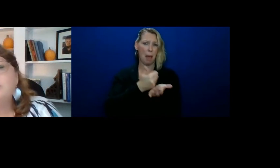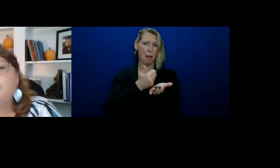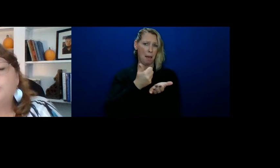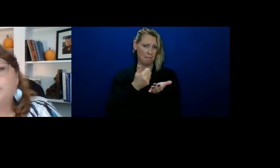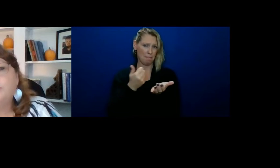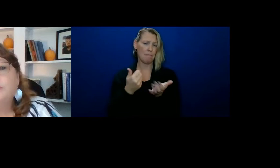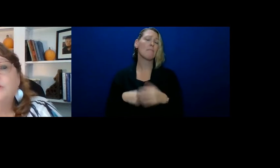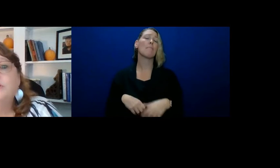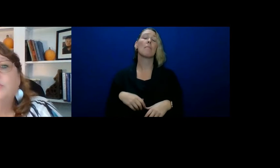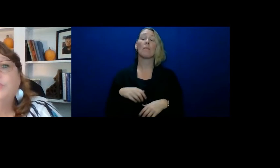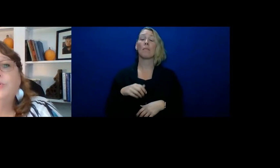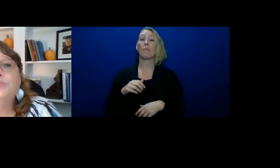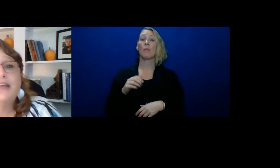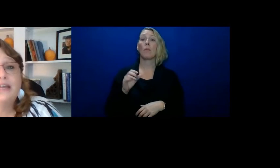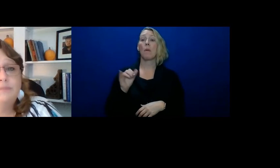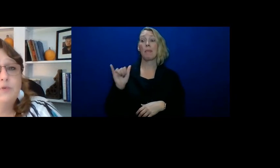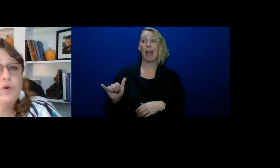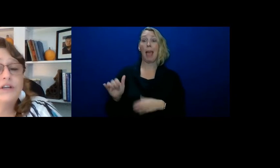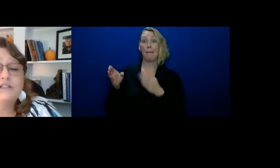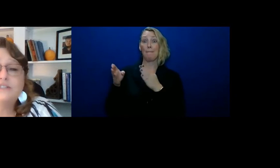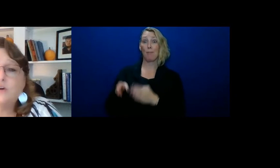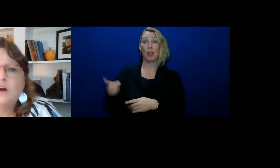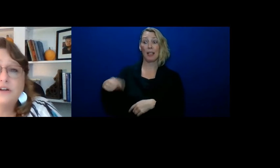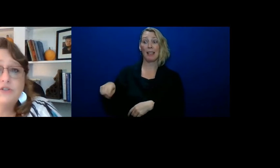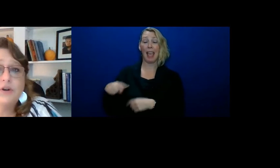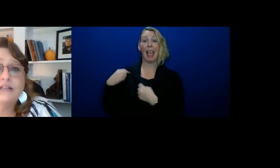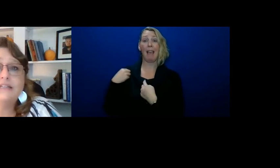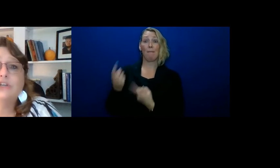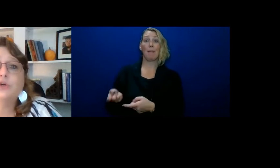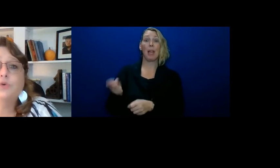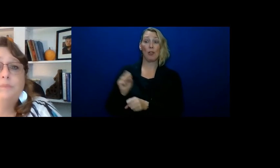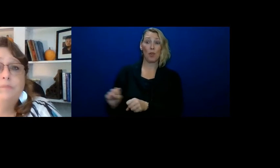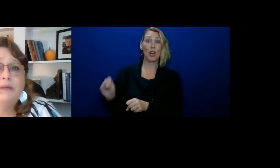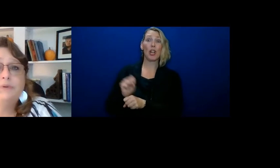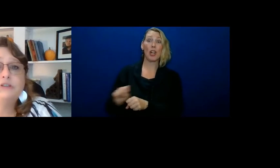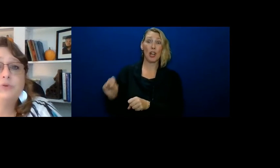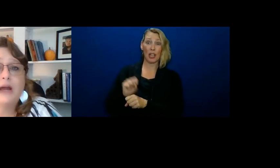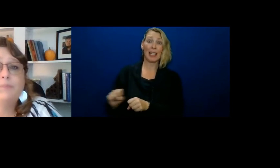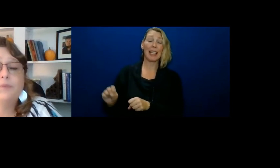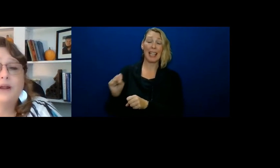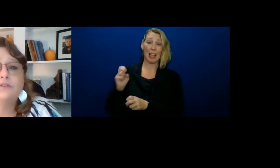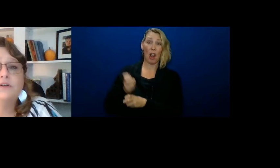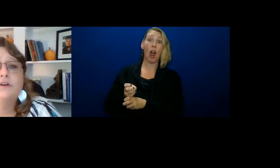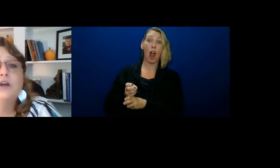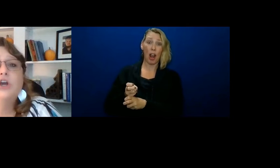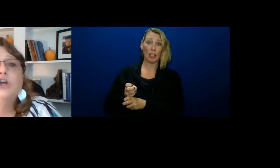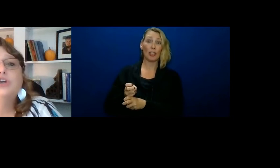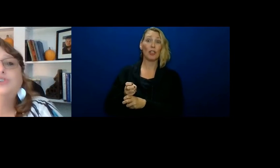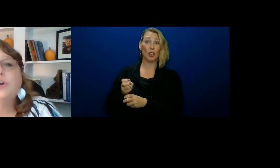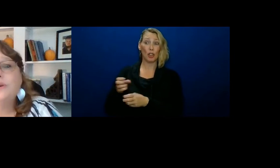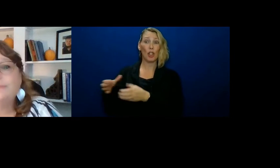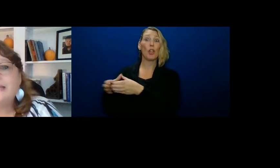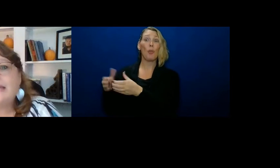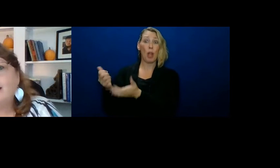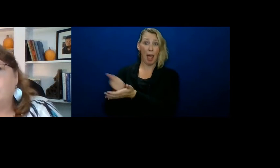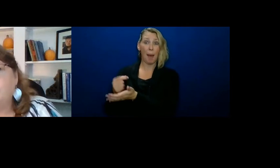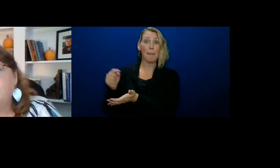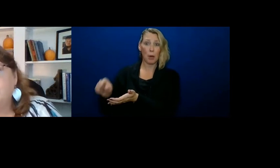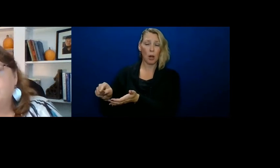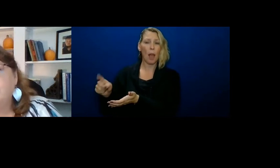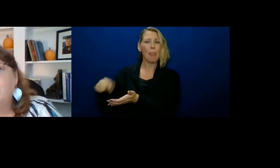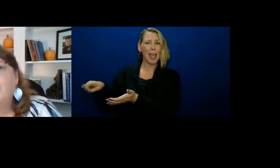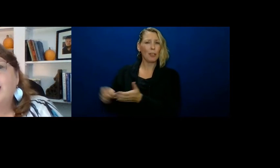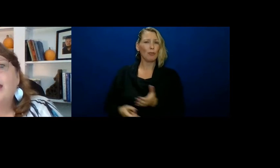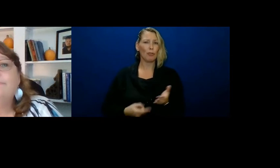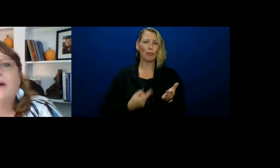this individual who they had been working so hard trying to get a group of people to wrap around her showed up to help.